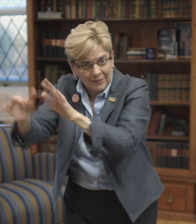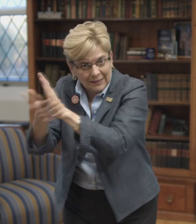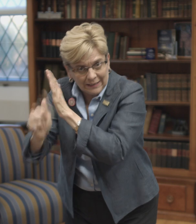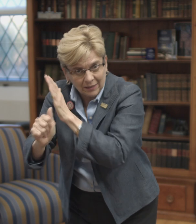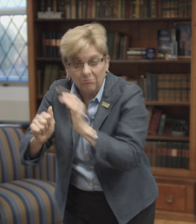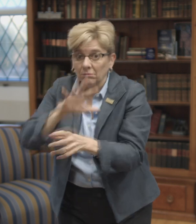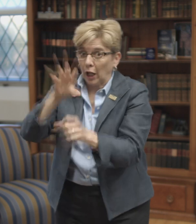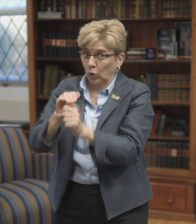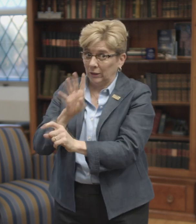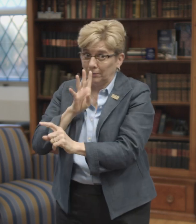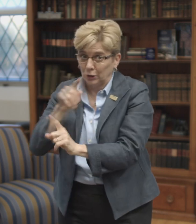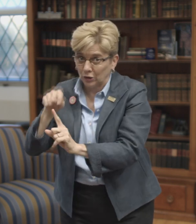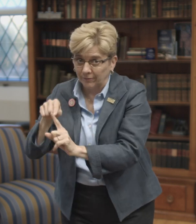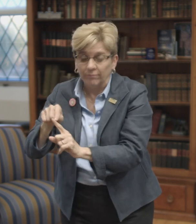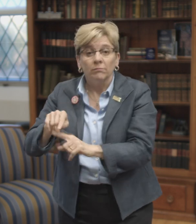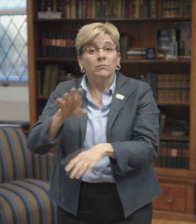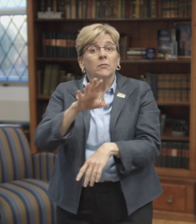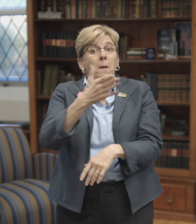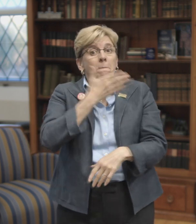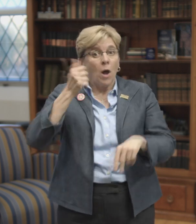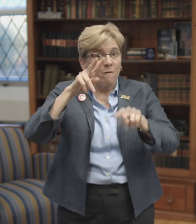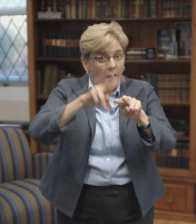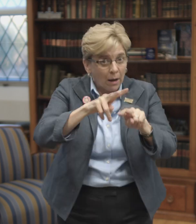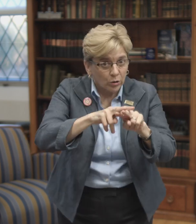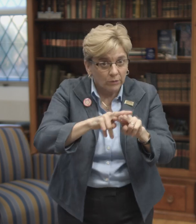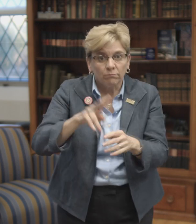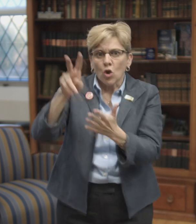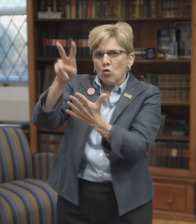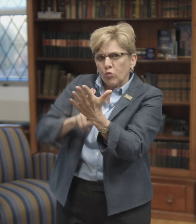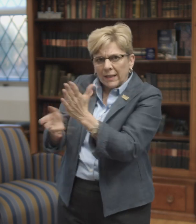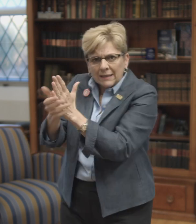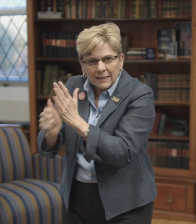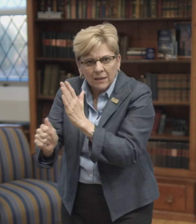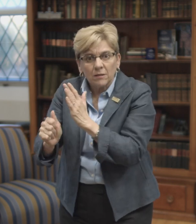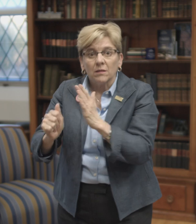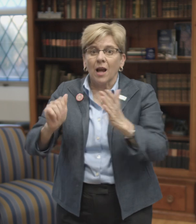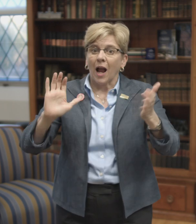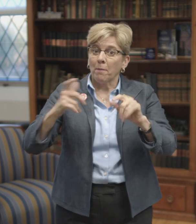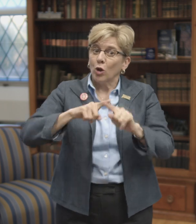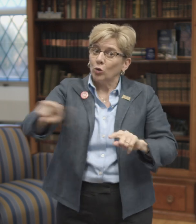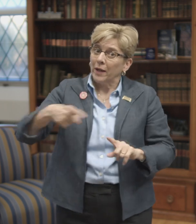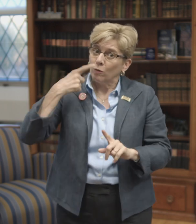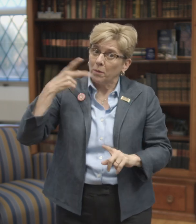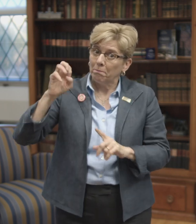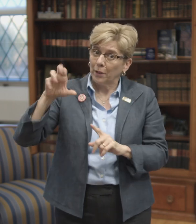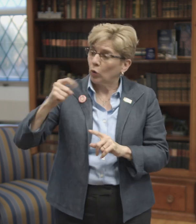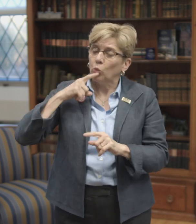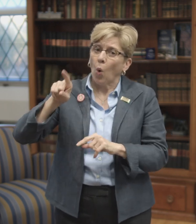English acquisition, including speech, improvement of vocabulary, reading skills, if